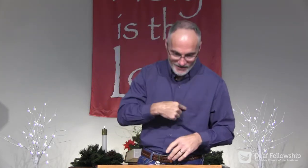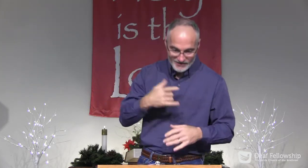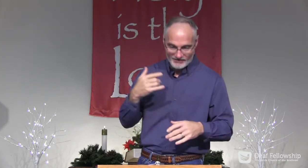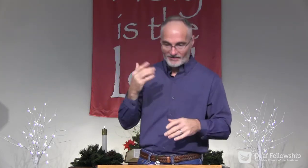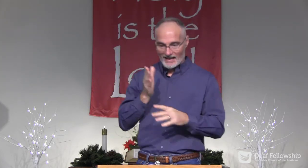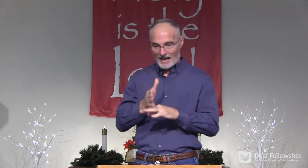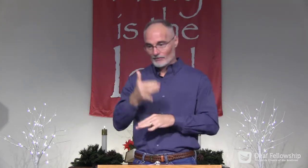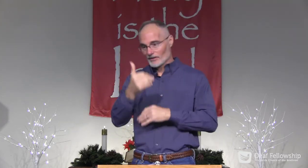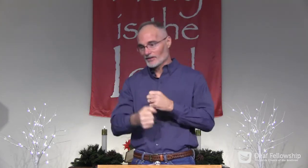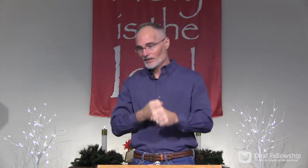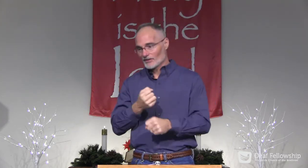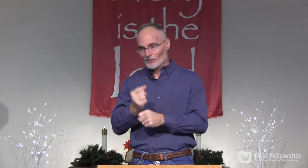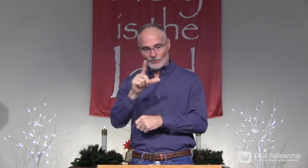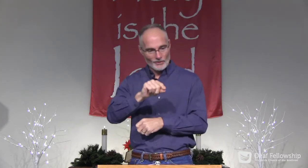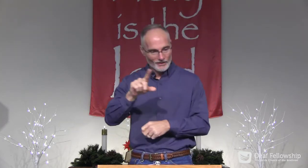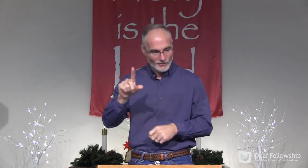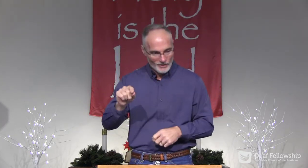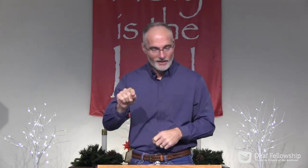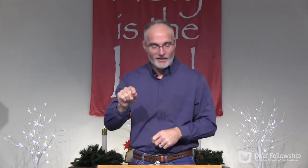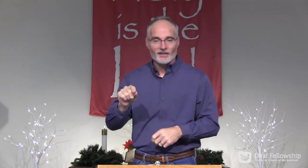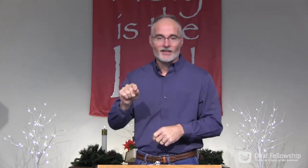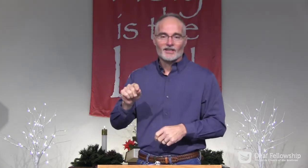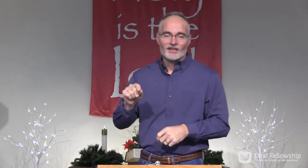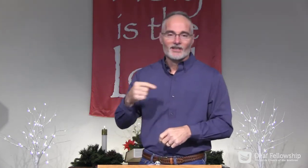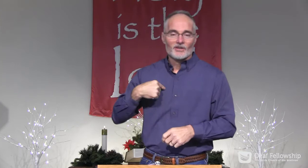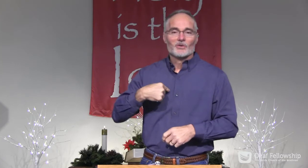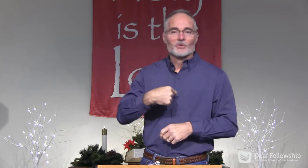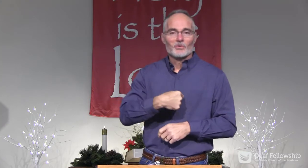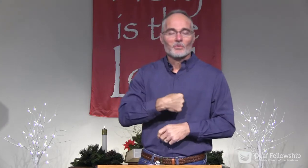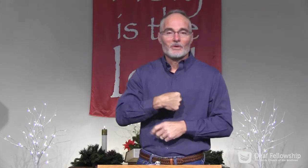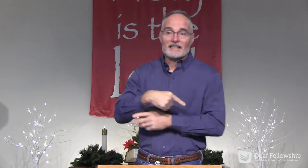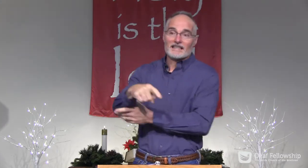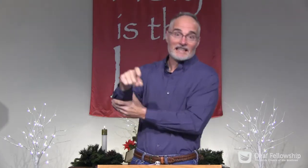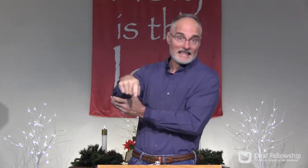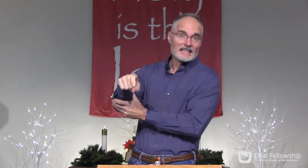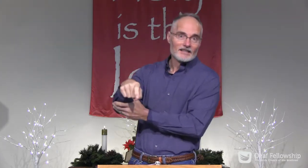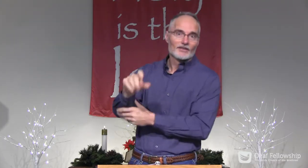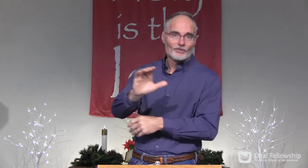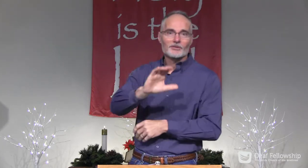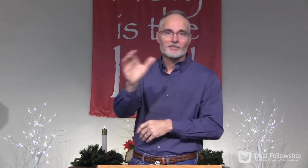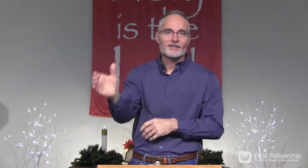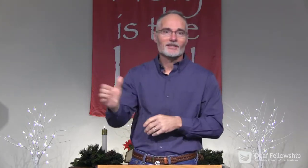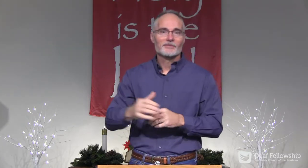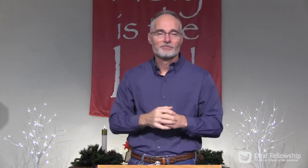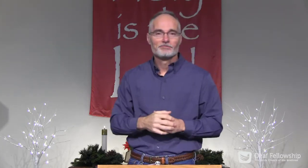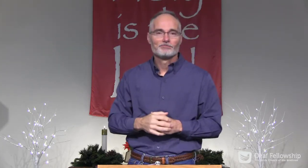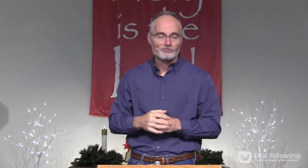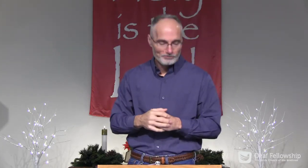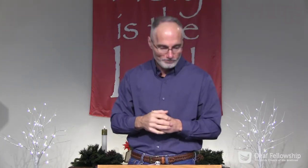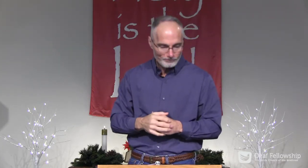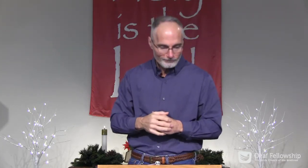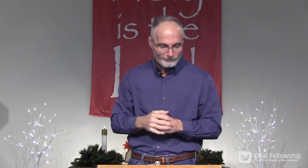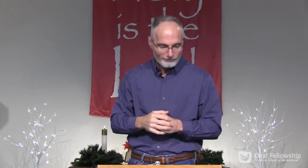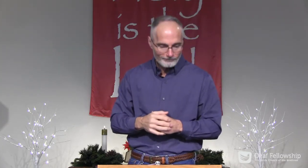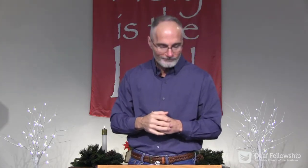I know for many of us, after this year, we really need Christmas.